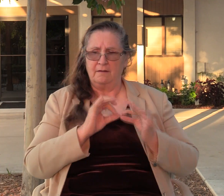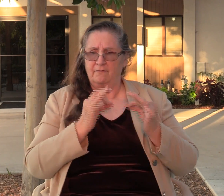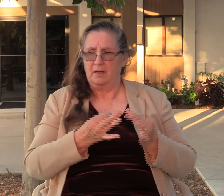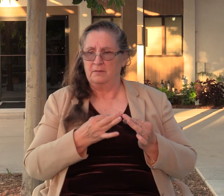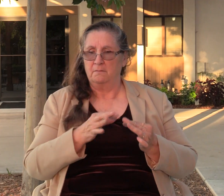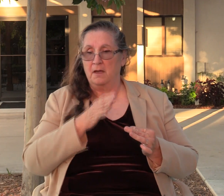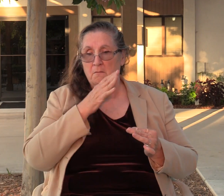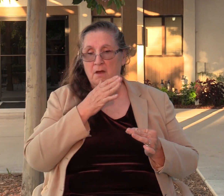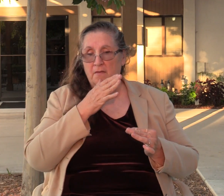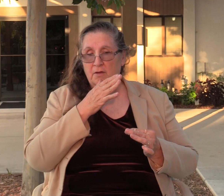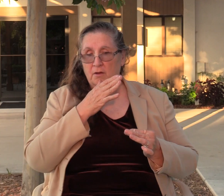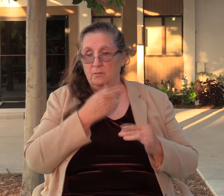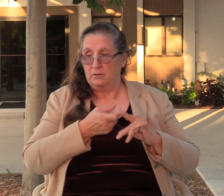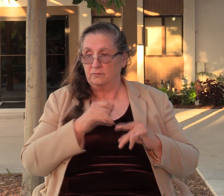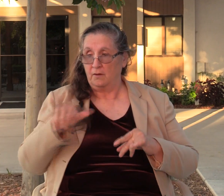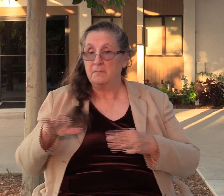was from Shechem, like them.